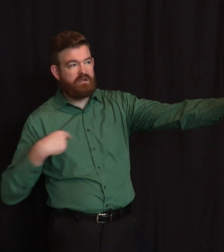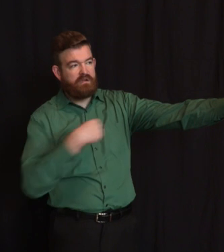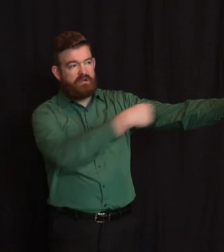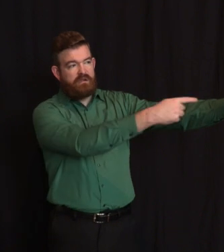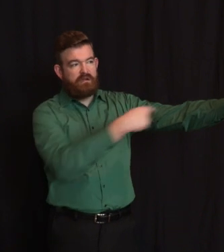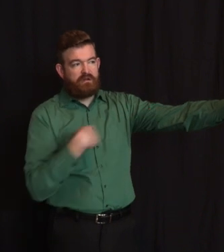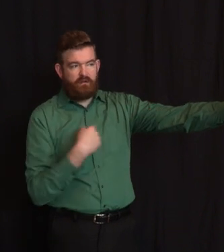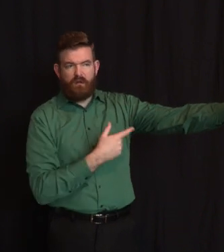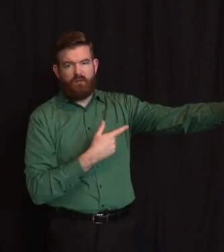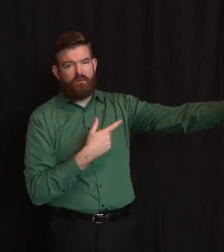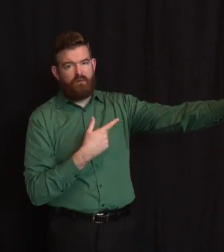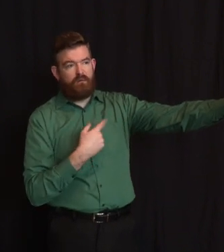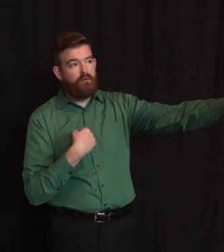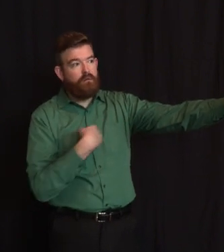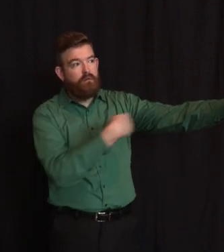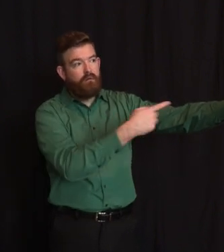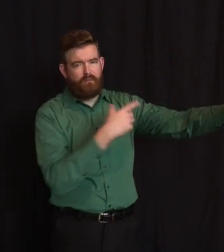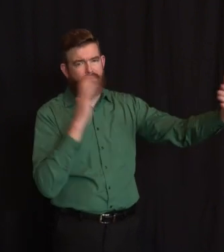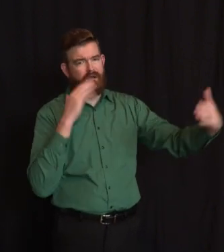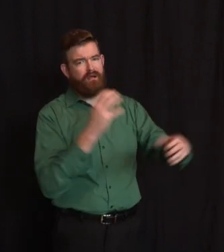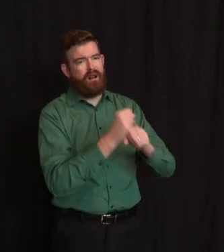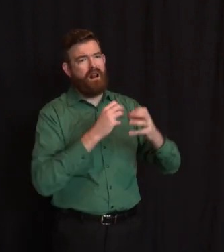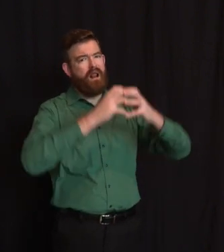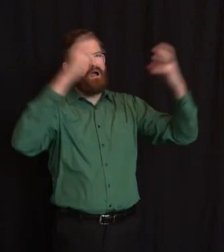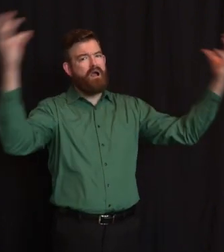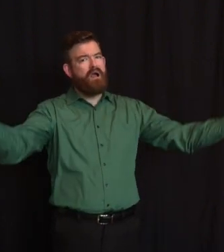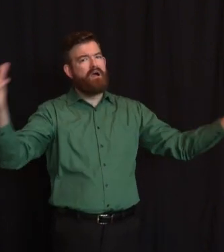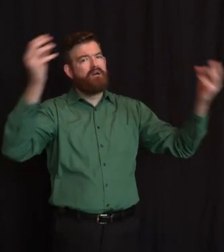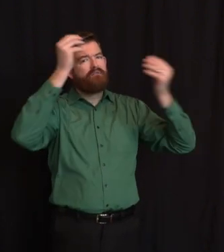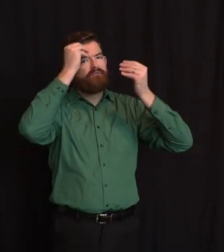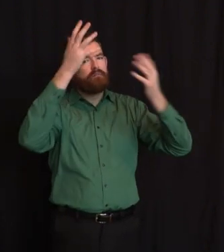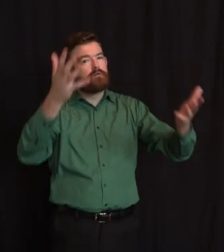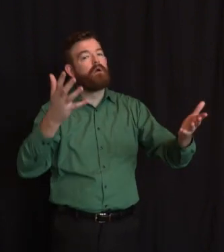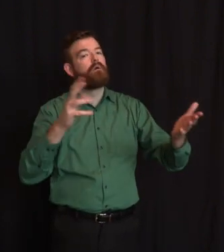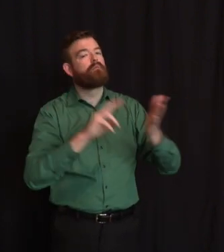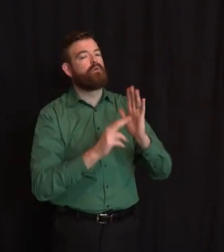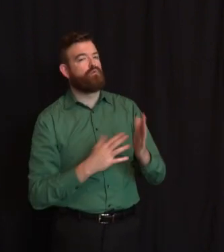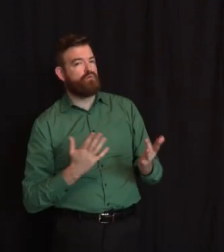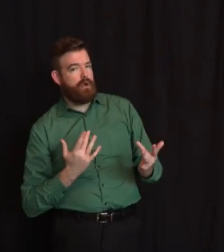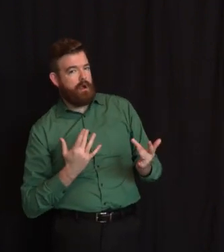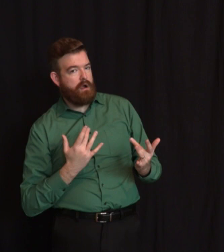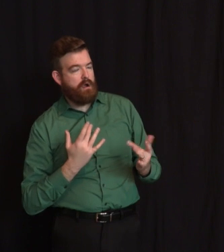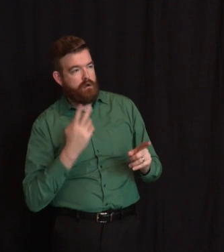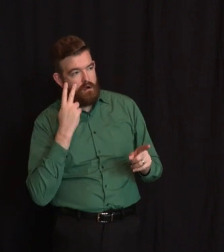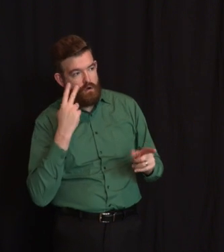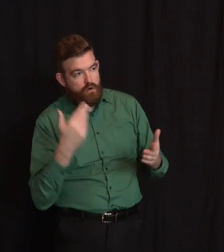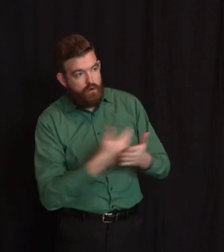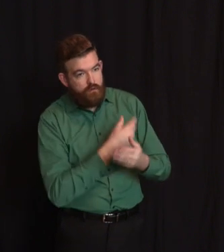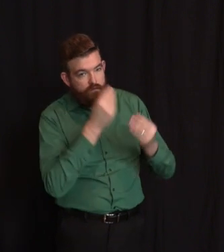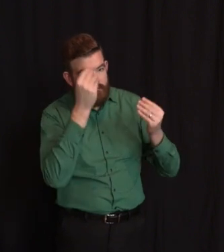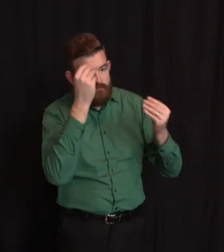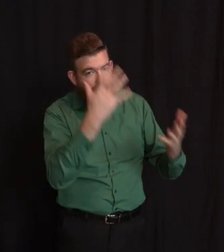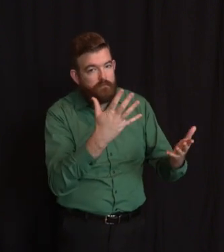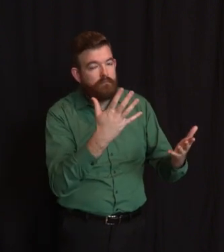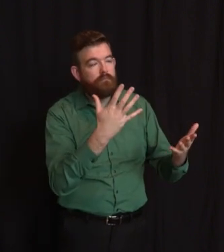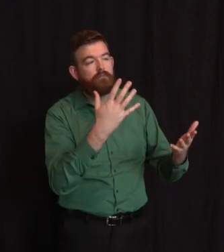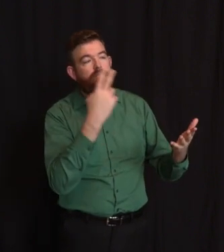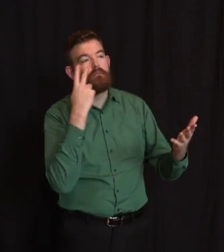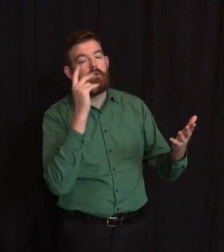we know has the potential to be meaningfully more positive. So keep at it, folks. Please, please keep at it.